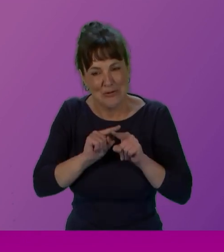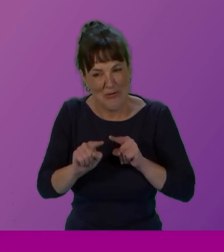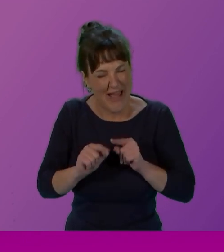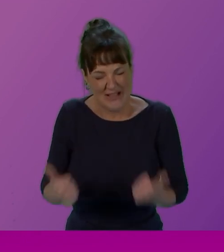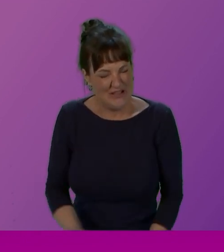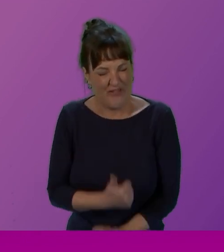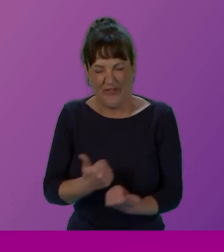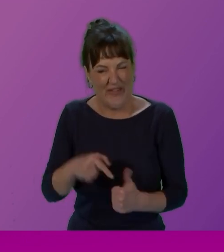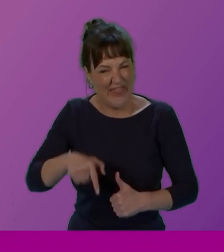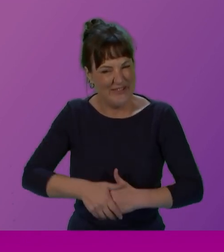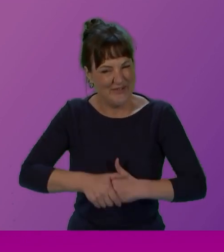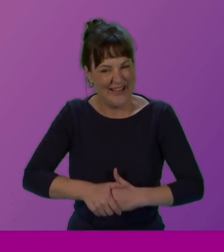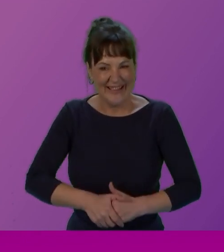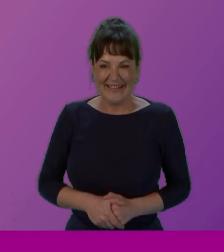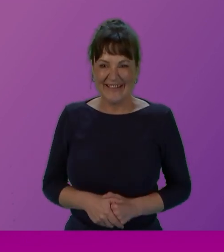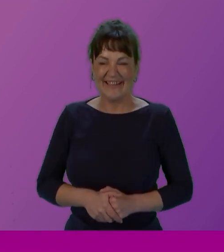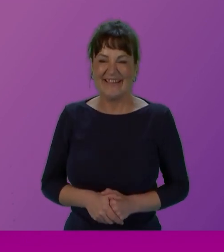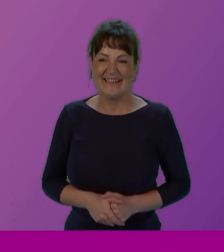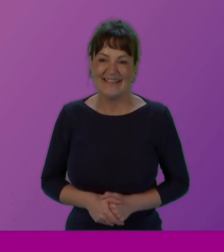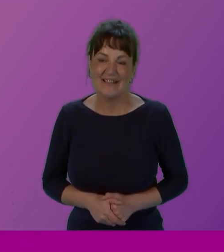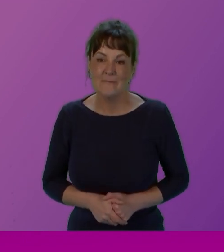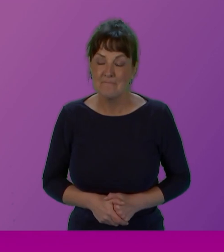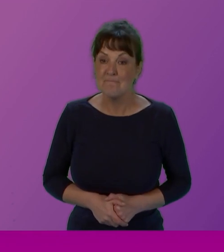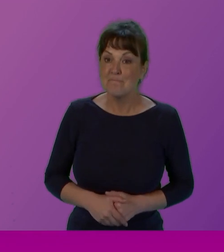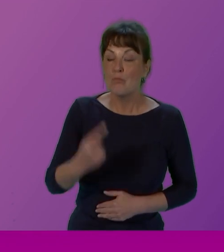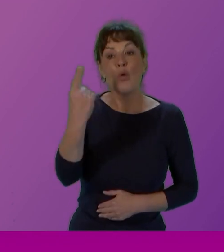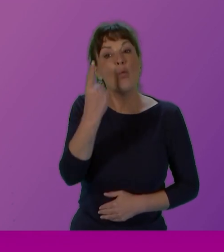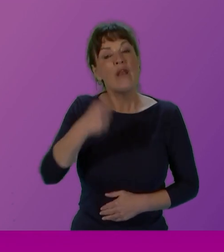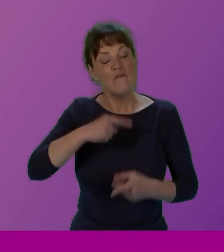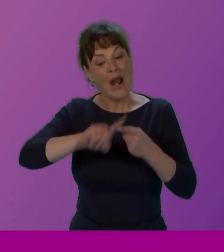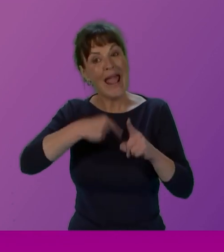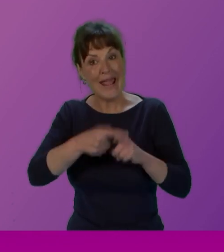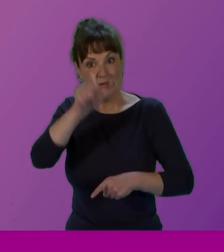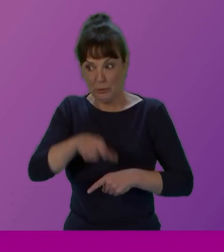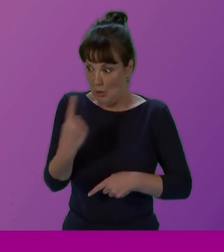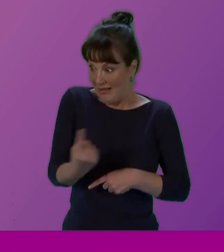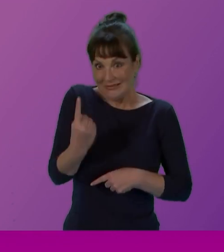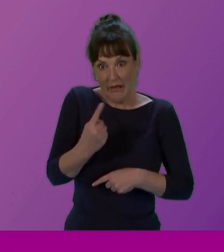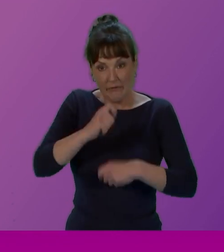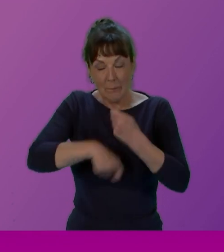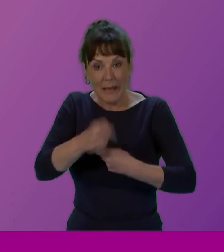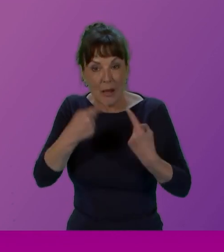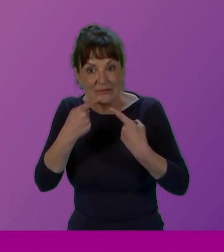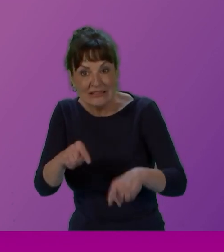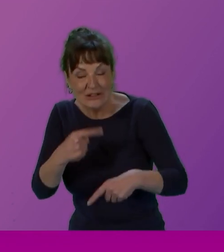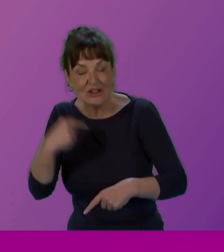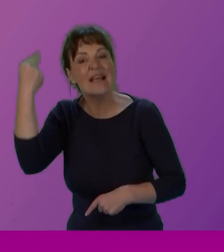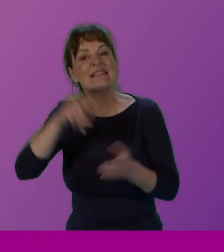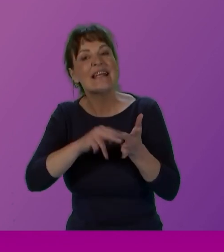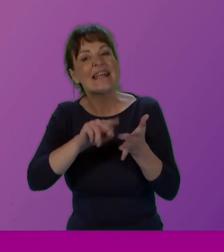It's all right. Okay? One of our ex-pupils, Rebecca Blythe, who's now a teacher at Sydney's High School,